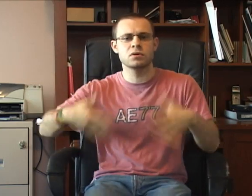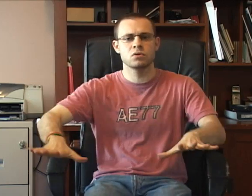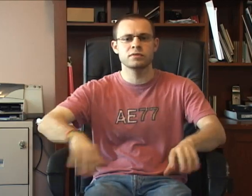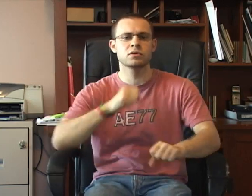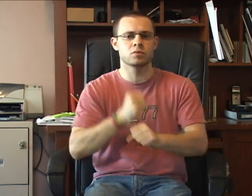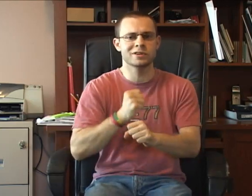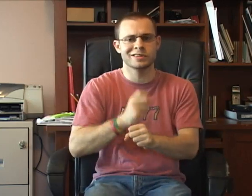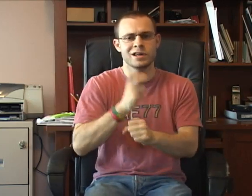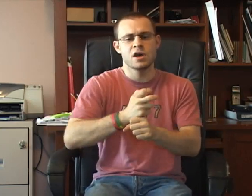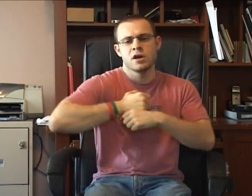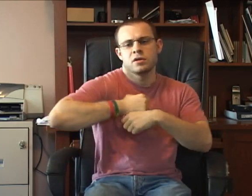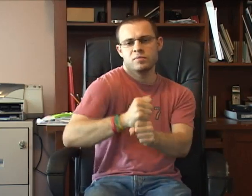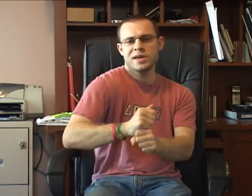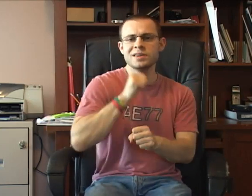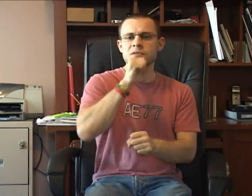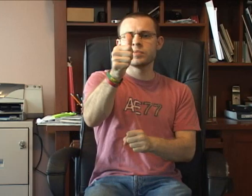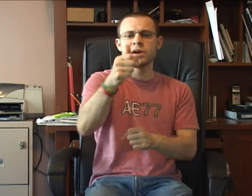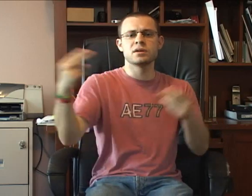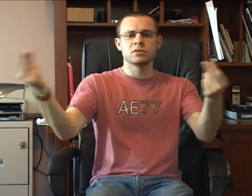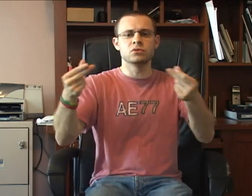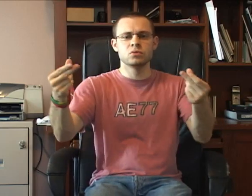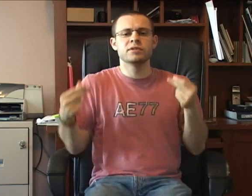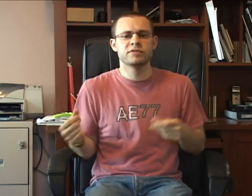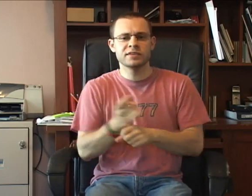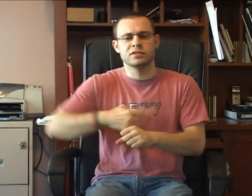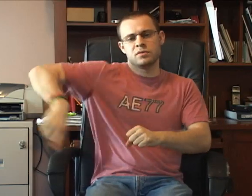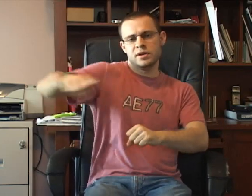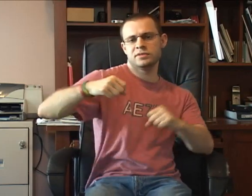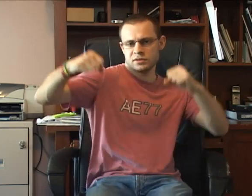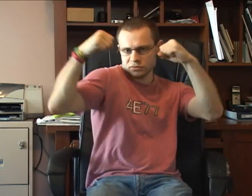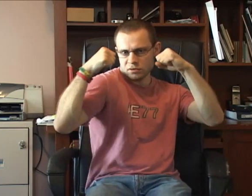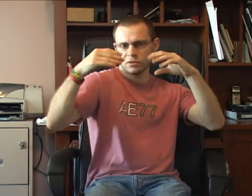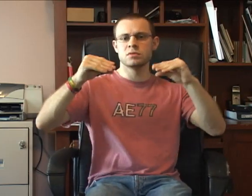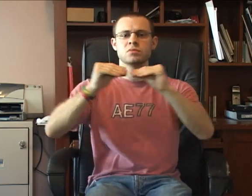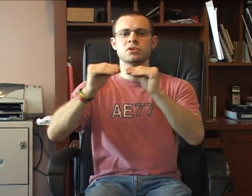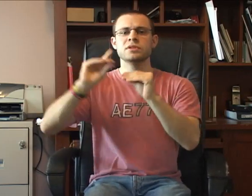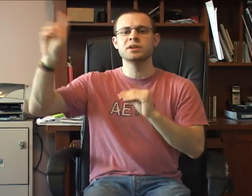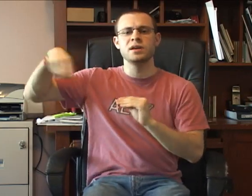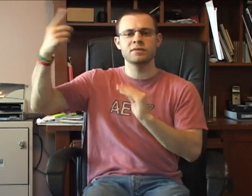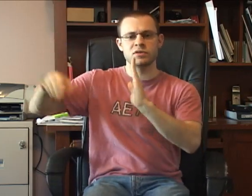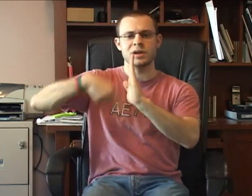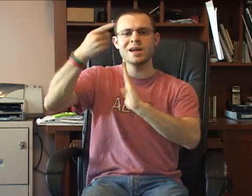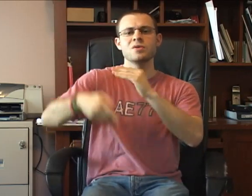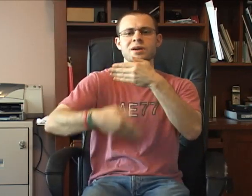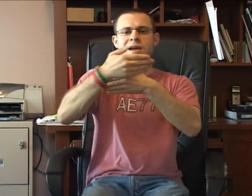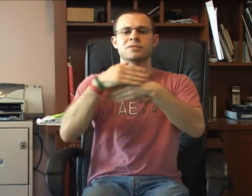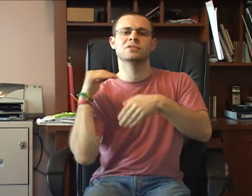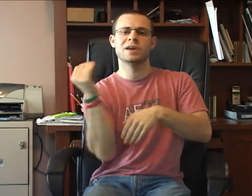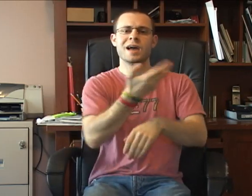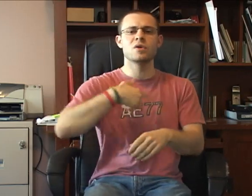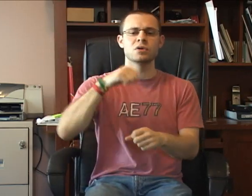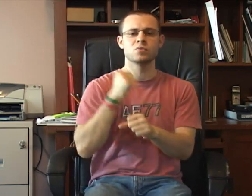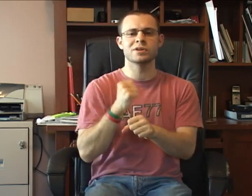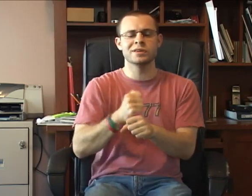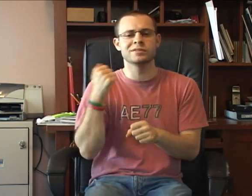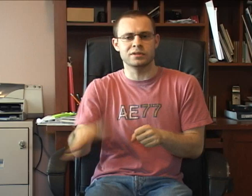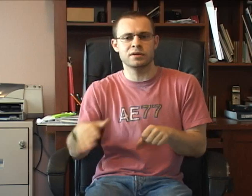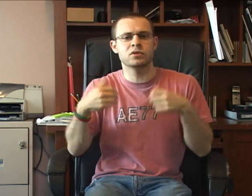over Work it other, make it better It has to make us stronger All that we've ever done Our work is never